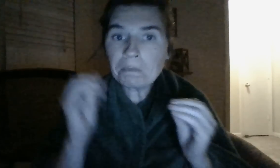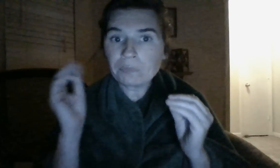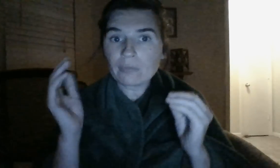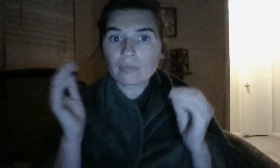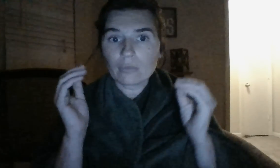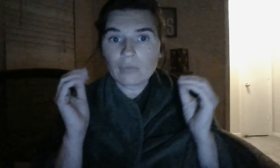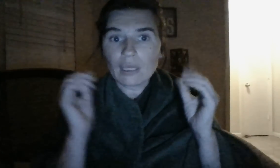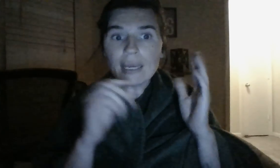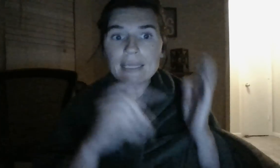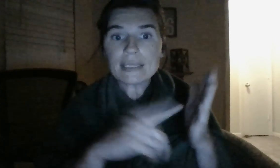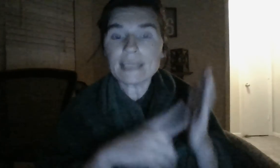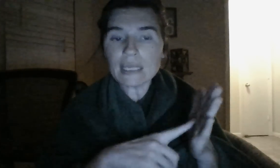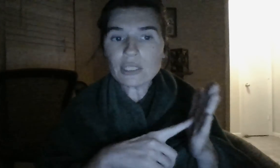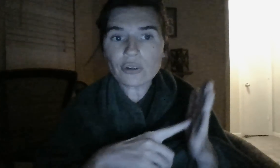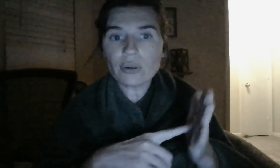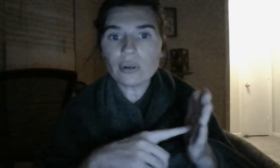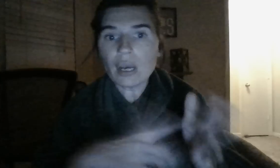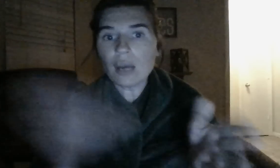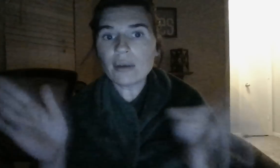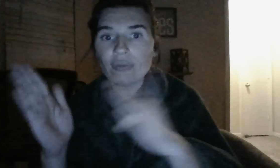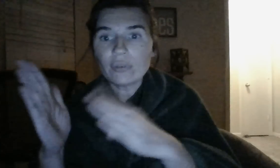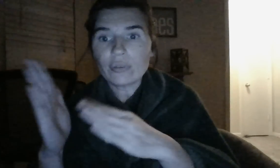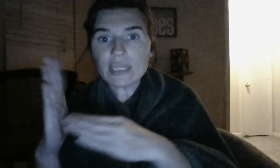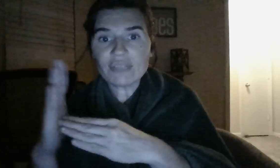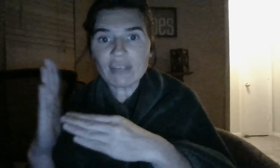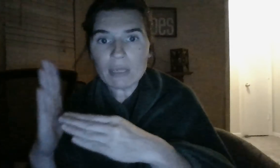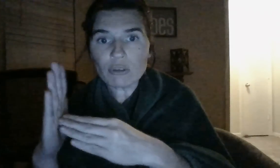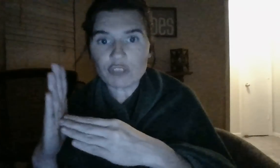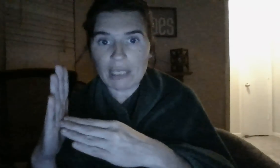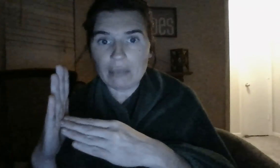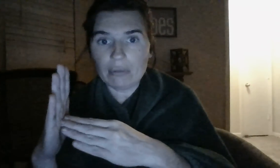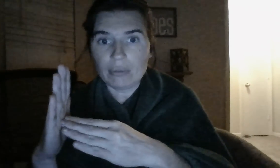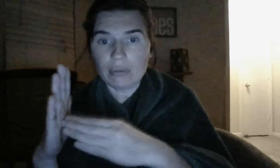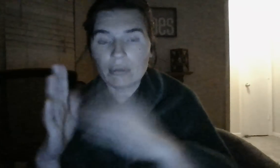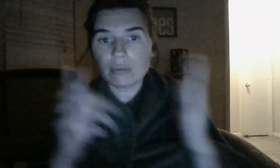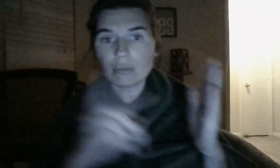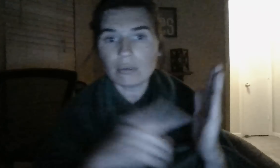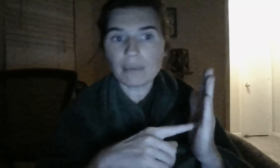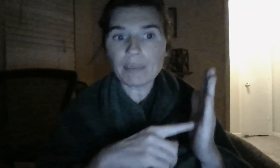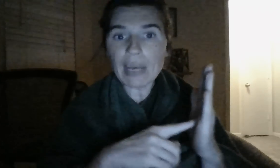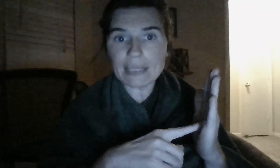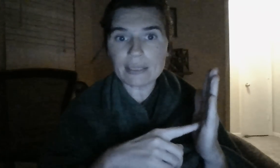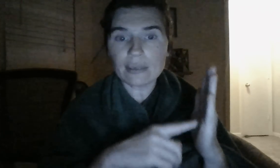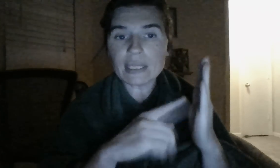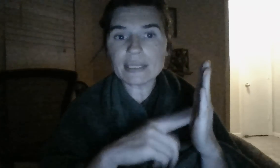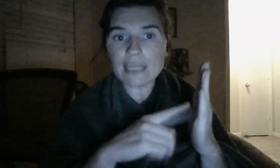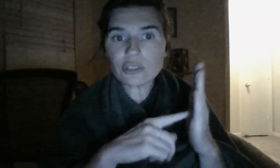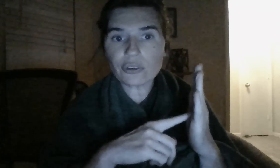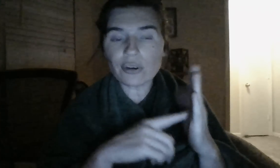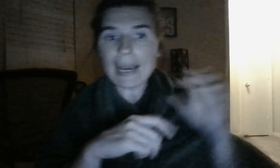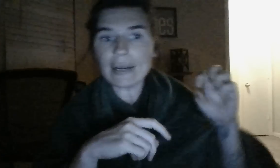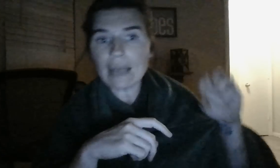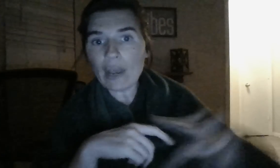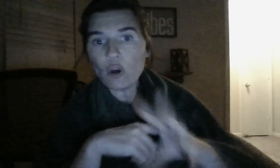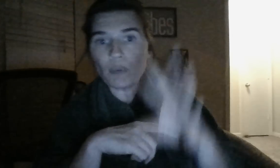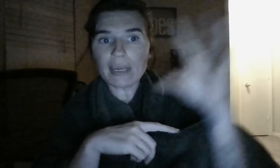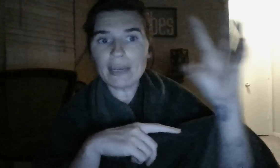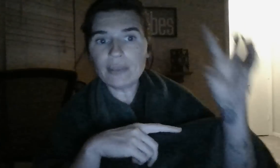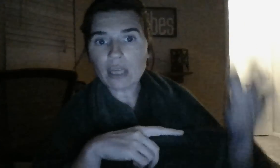it's a sister of this fem energy, but the sister had help in the